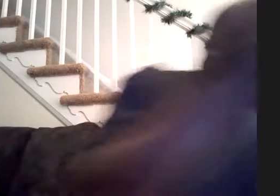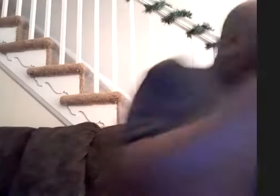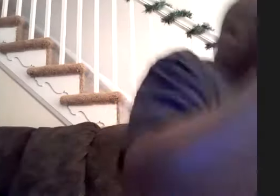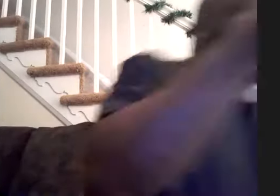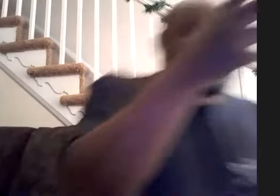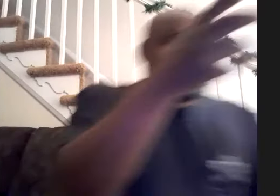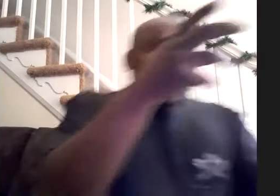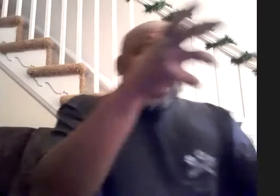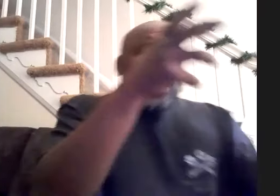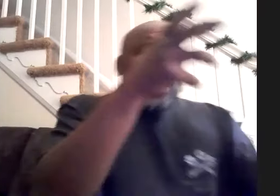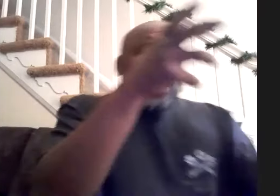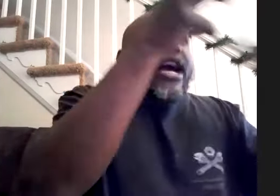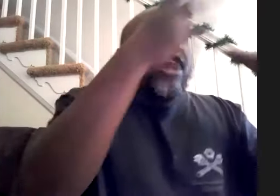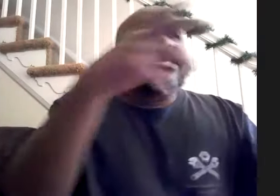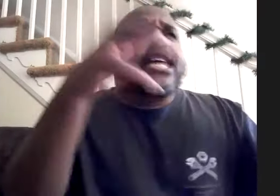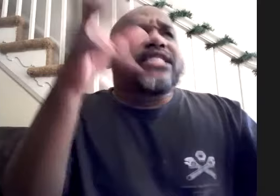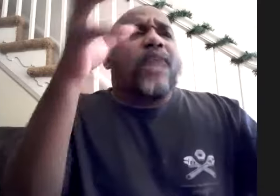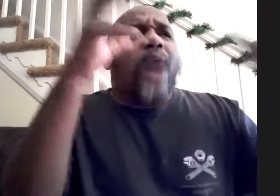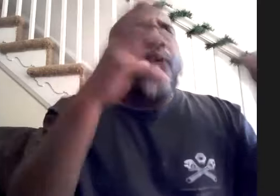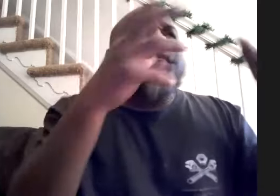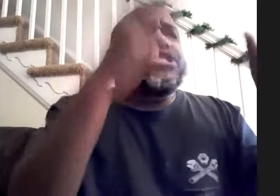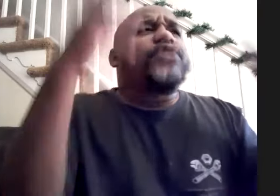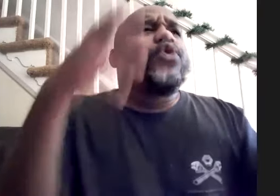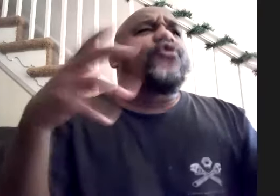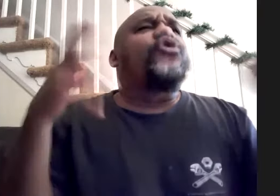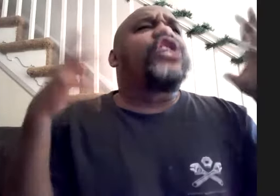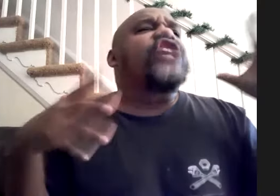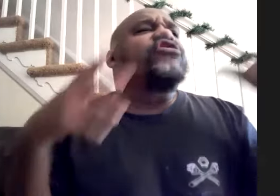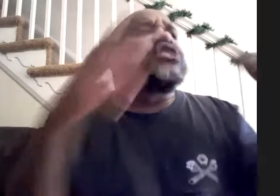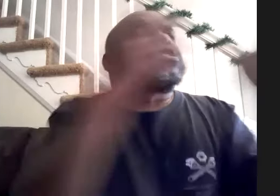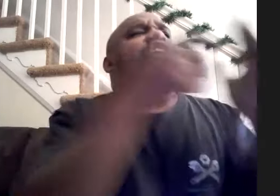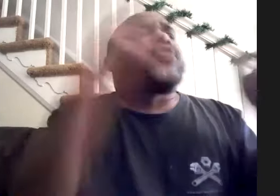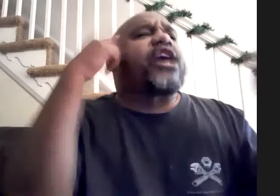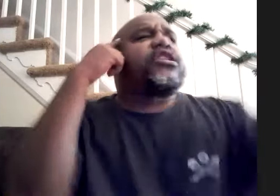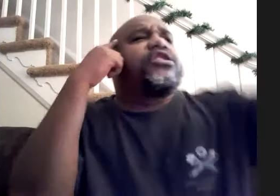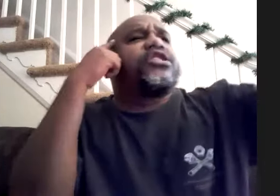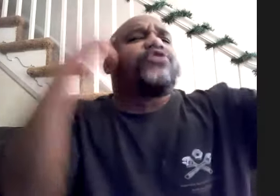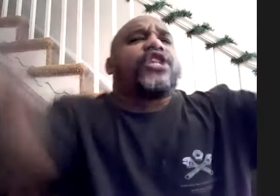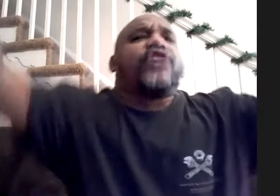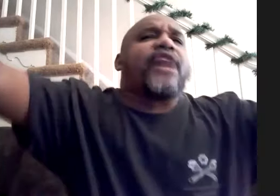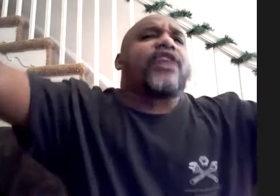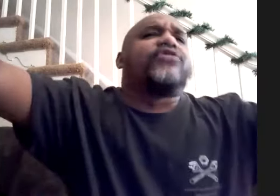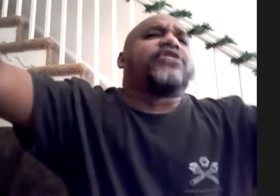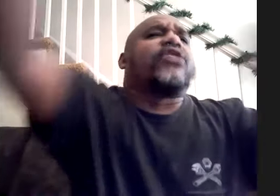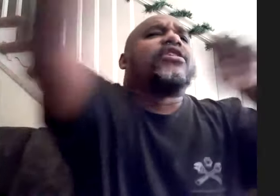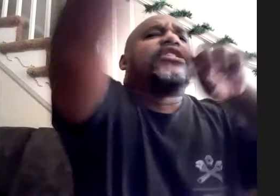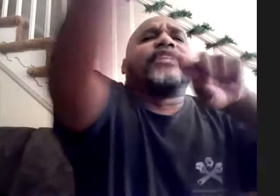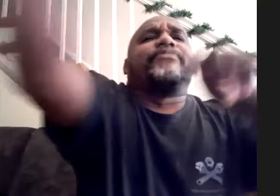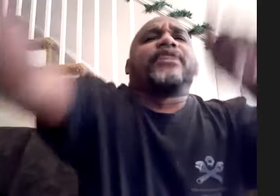it was just like all these things i watched him do for years and it's like okay this goes here that goes there dip dip